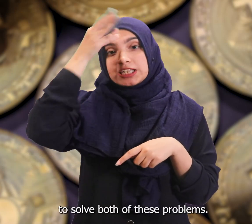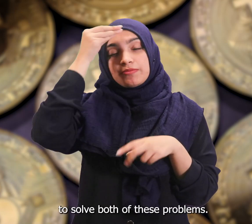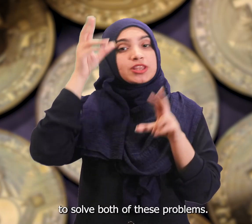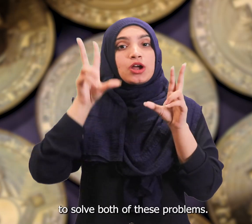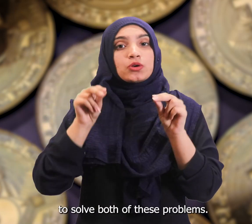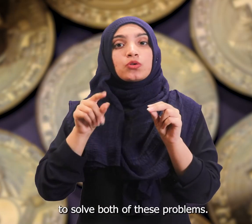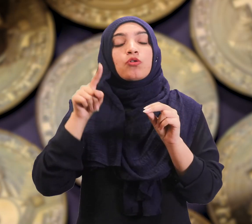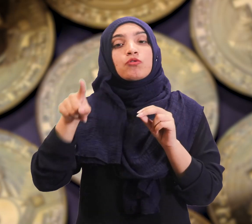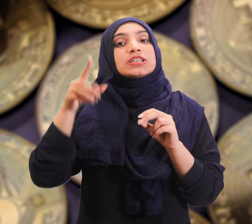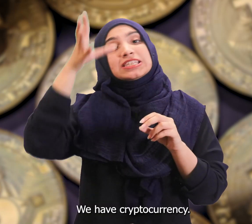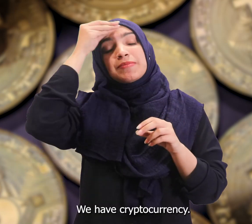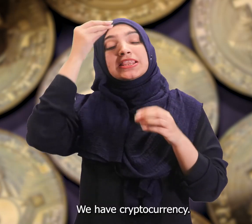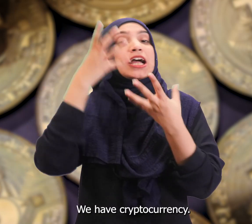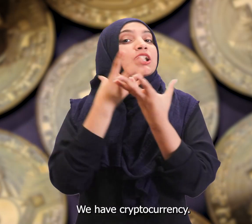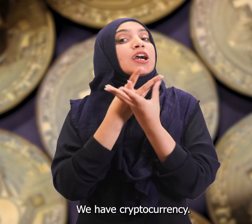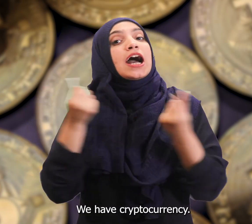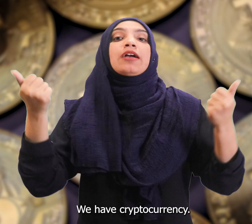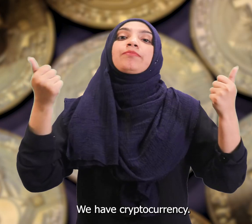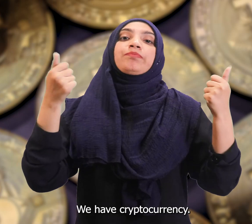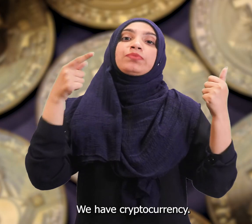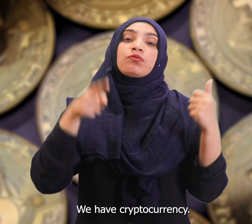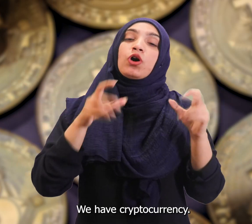problems, we have cryptocurrency.